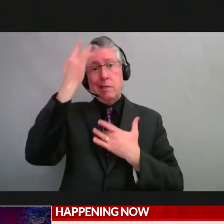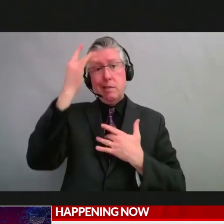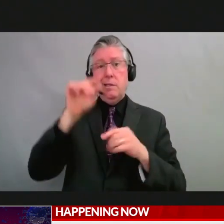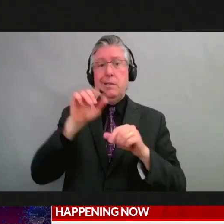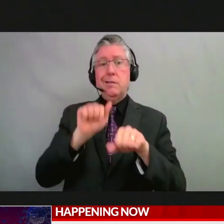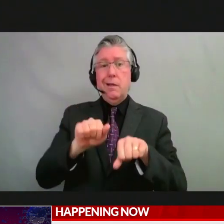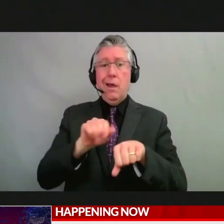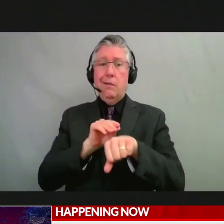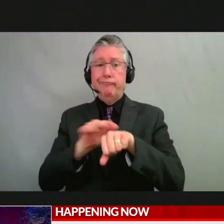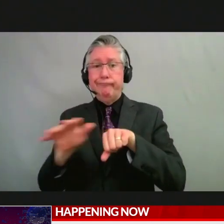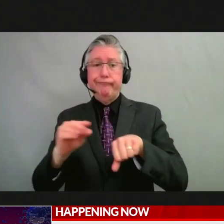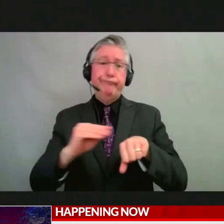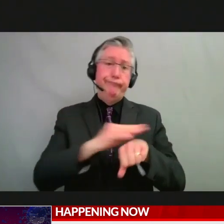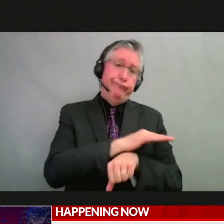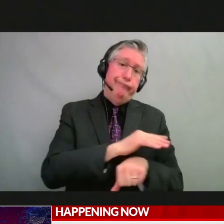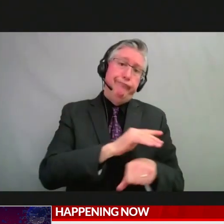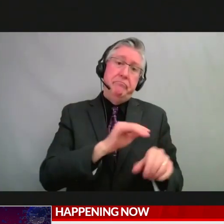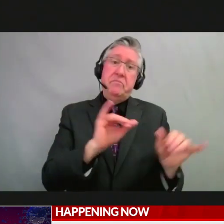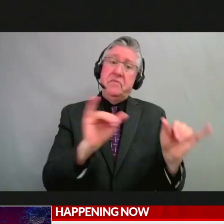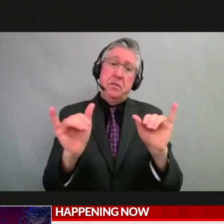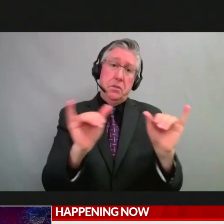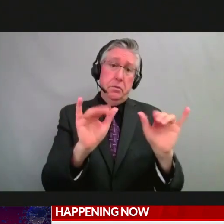we are headed at this point.